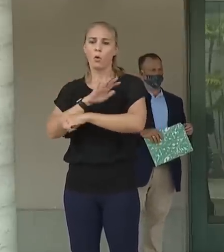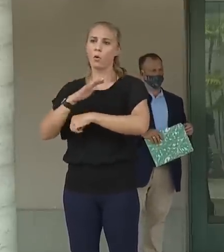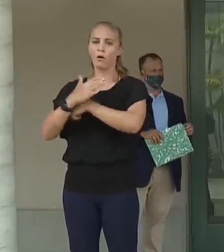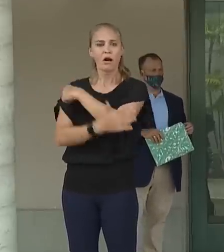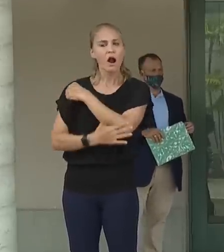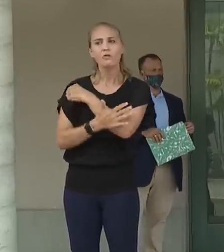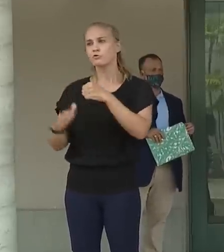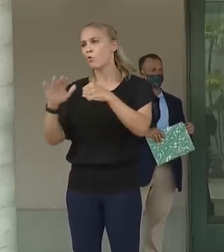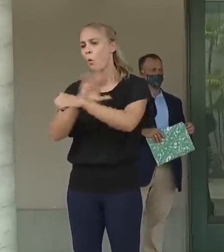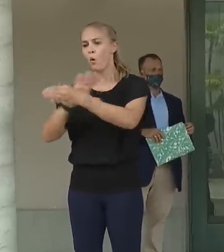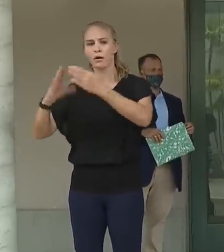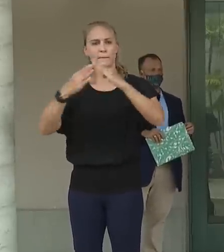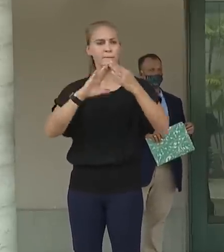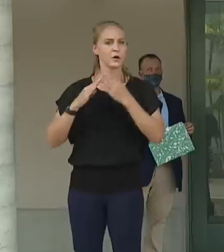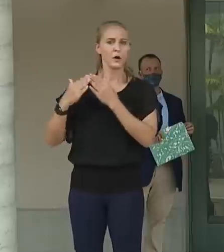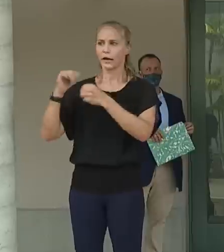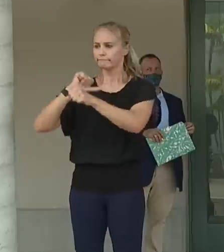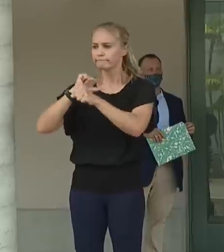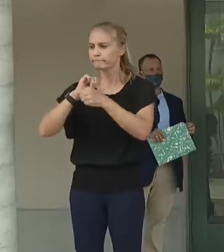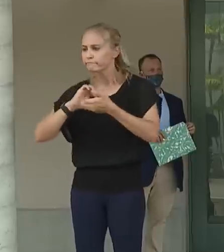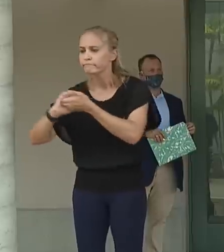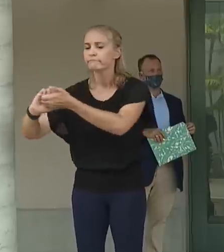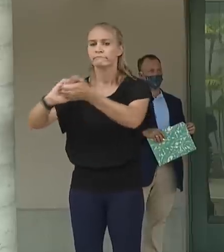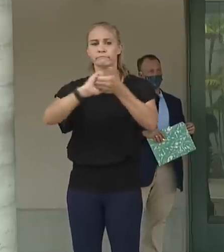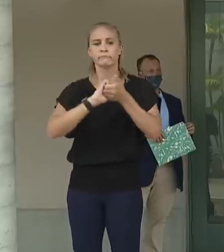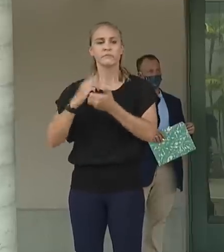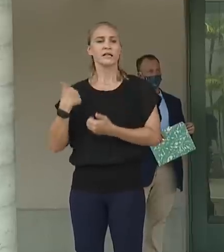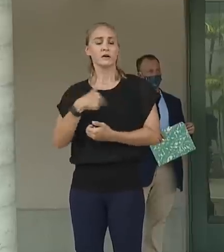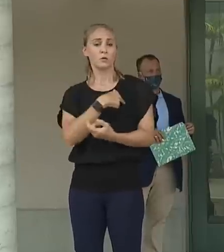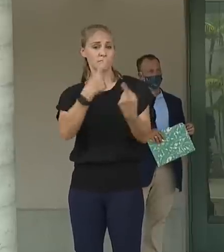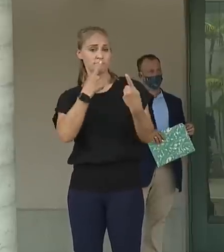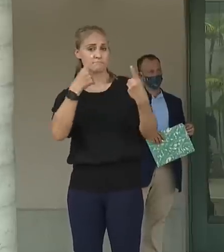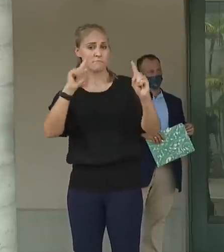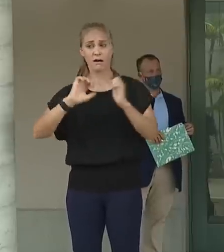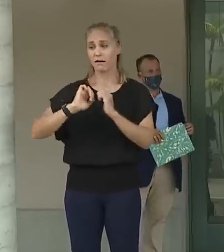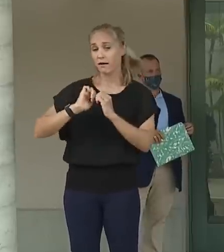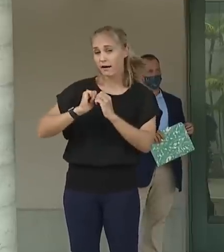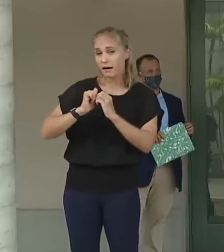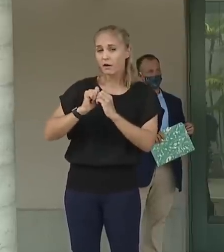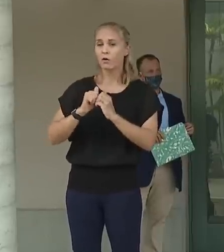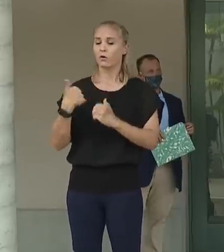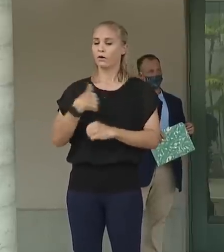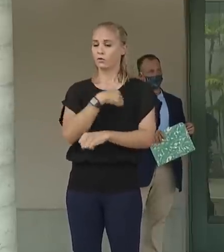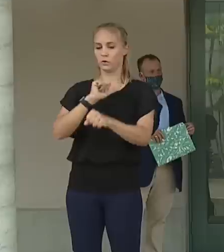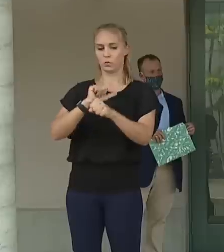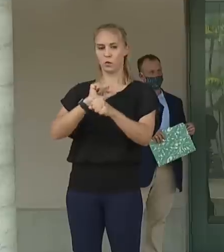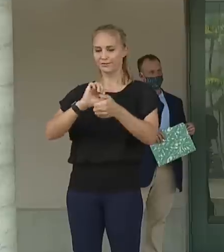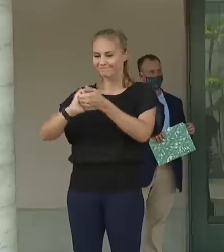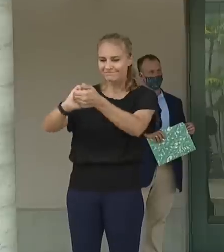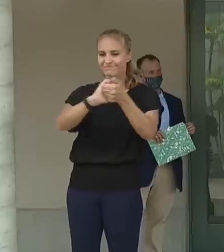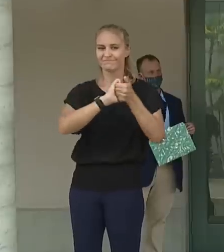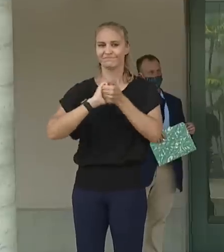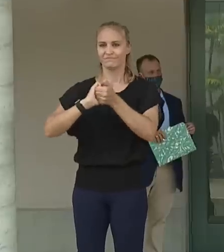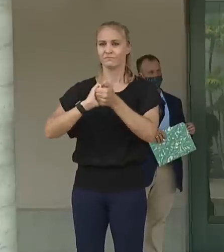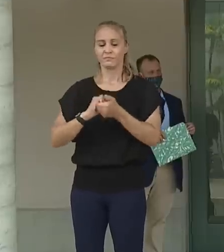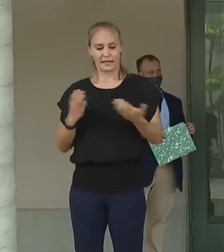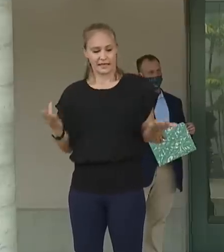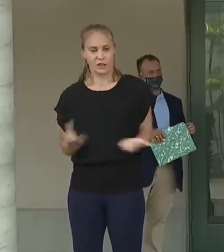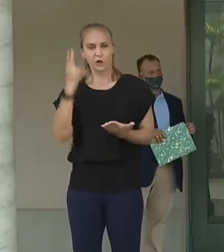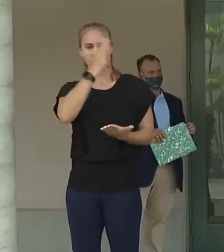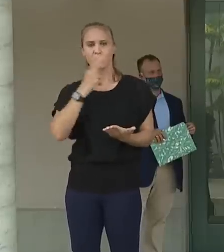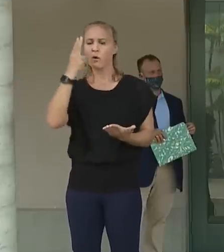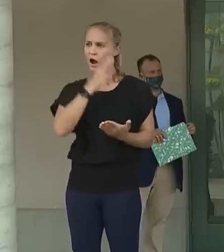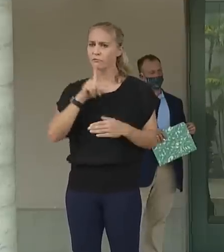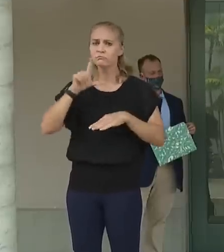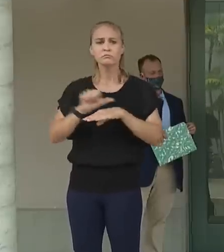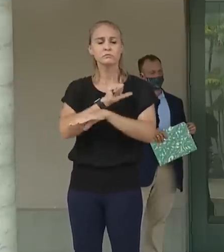-community effort that we can only be successful when we are working together. And here in Hawaii, we